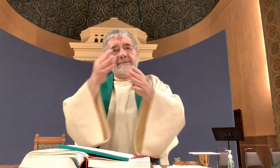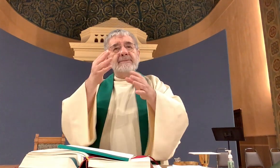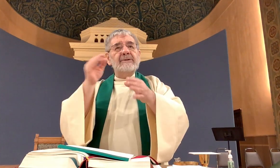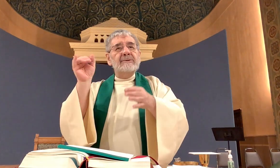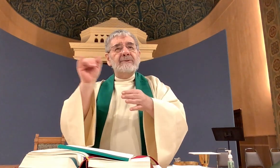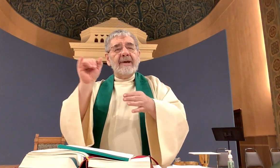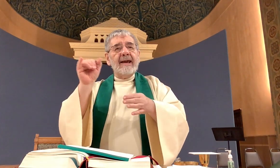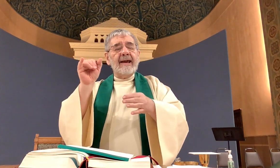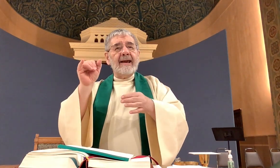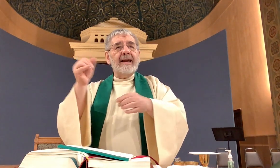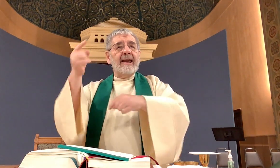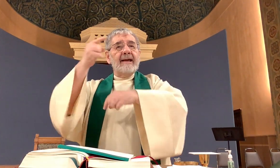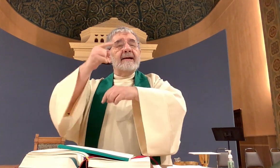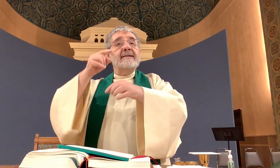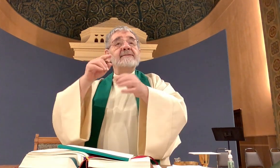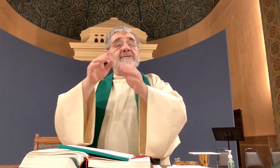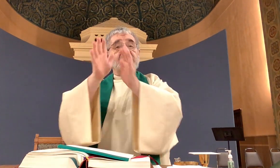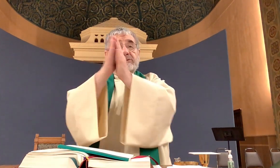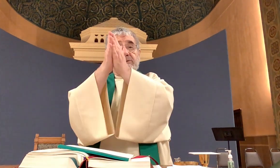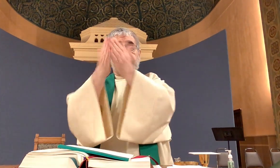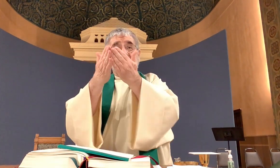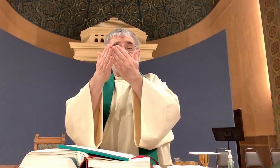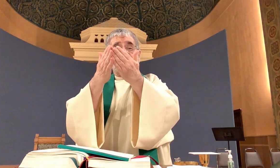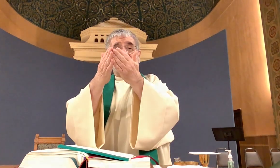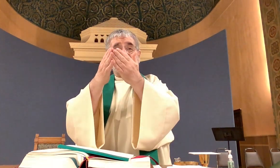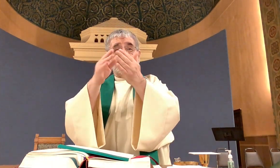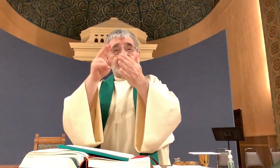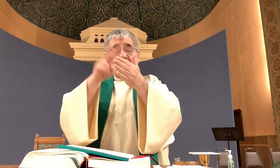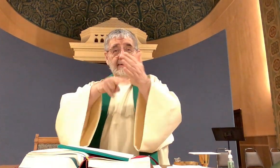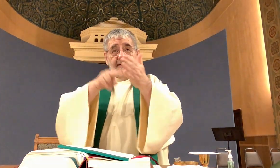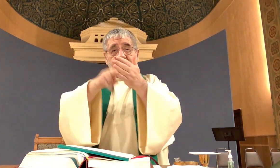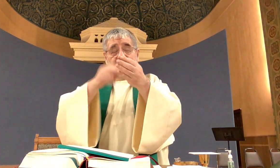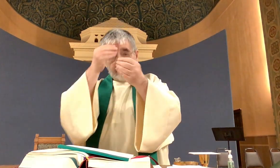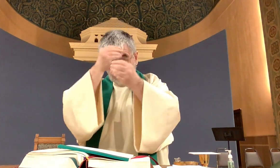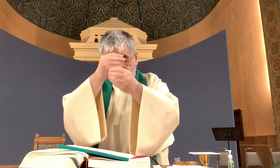It's very similar similar to what we saw in the Gospel today.